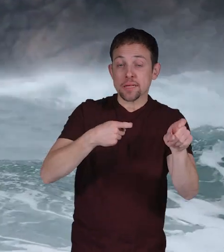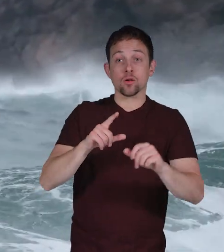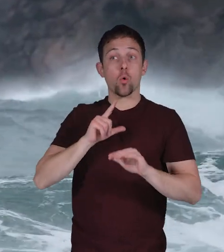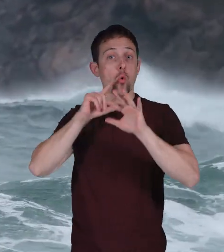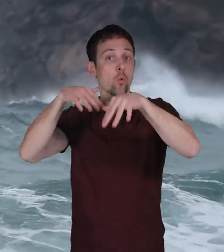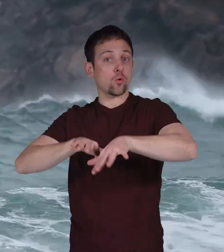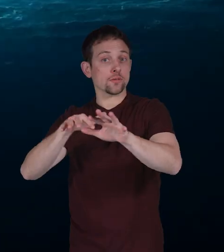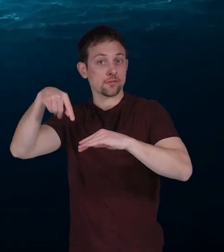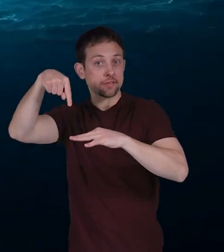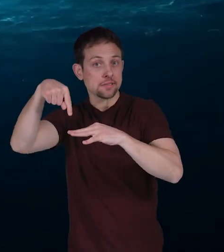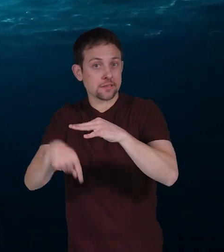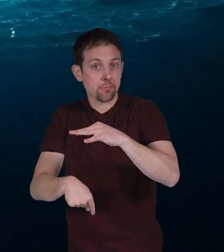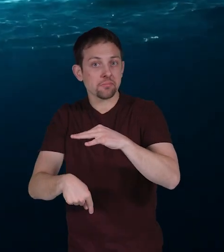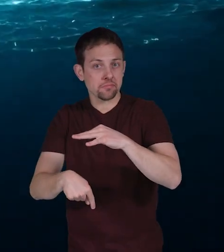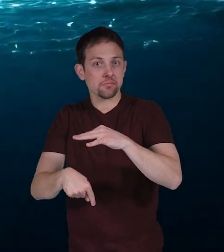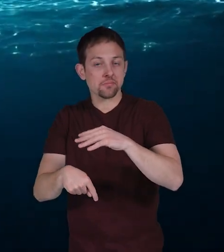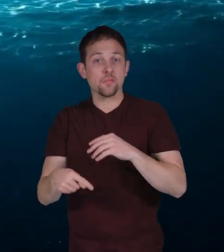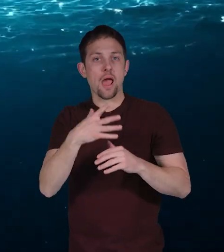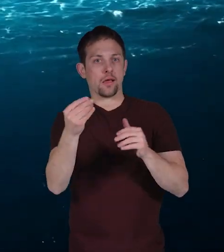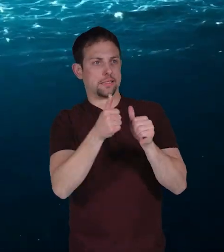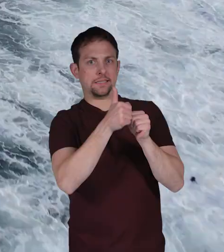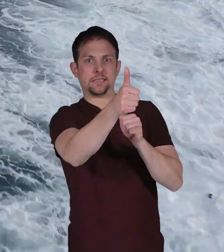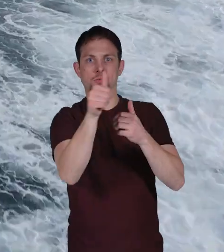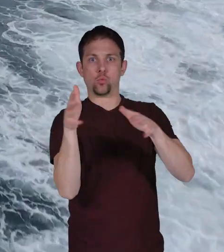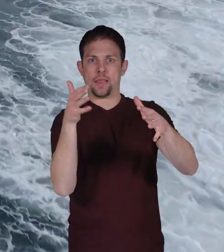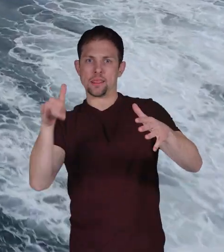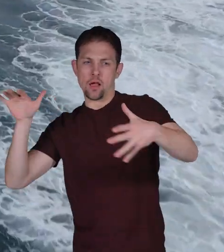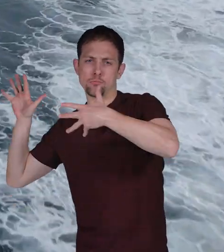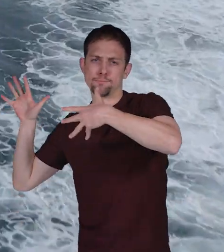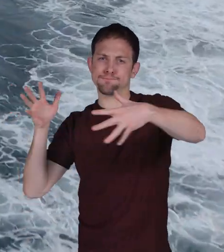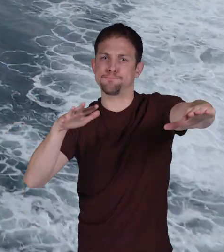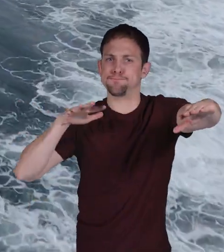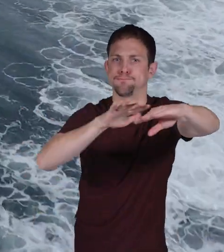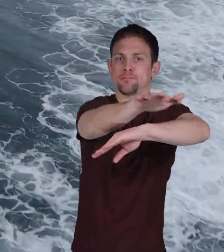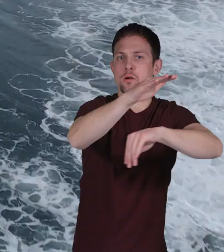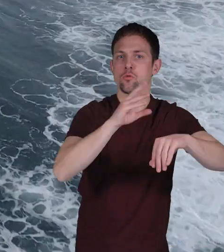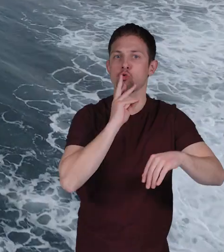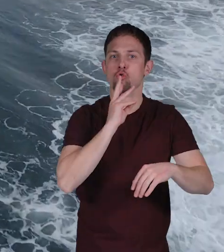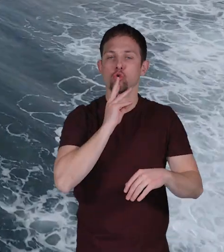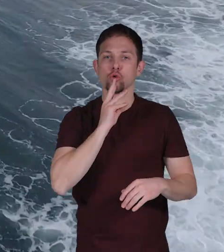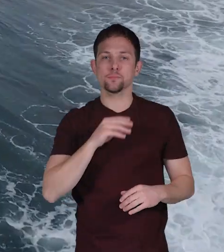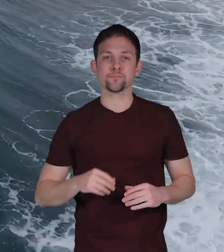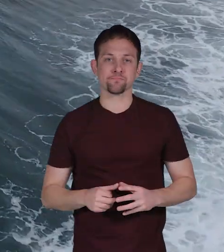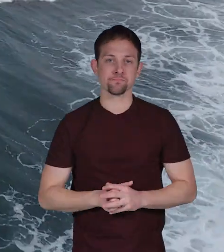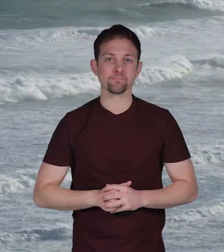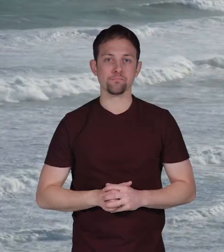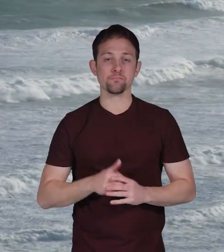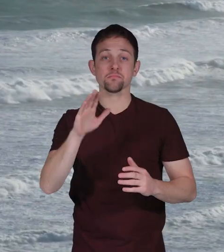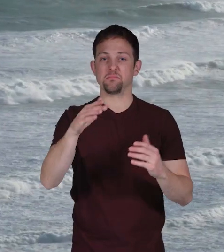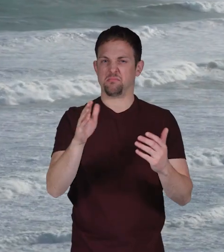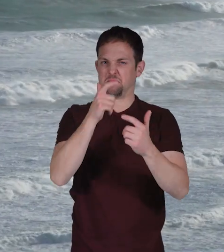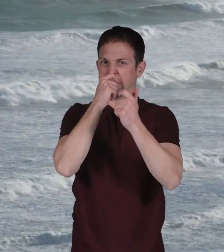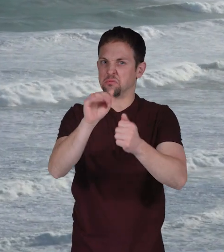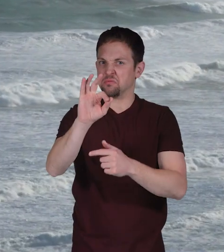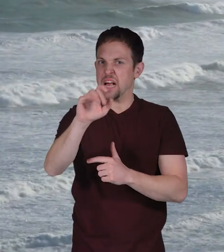speed, ocean depth, and the distance the wind travels across the water. Here's an interesting fact.